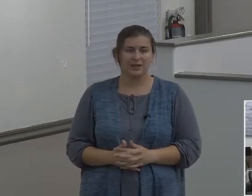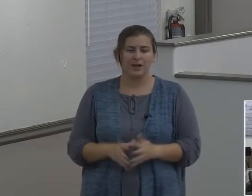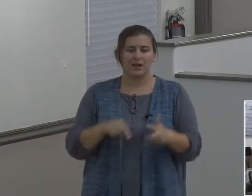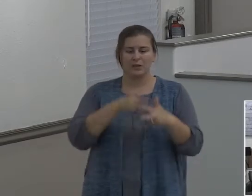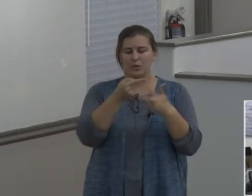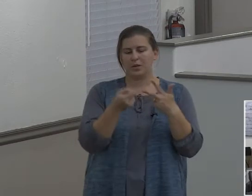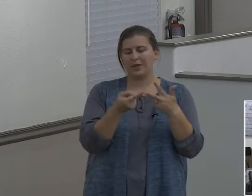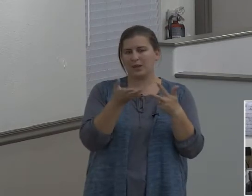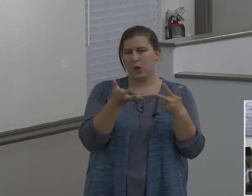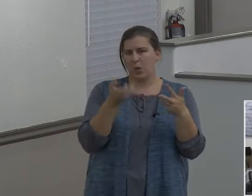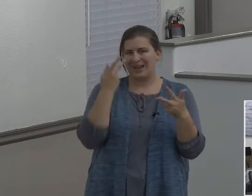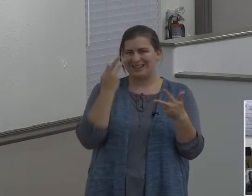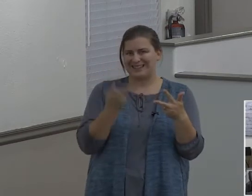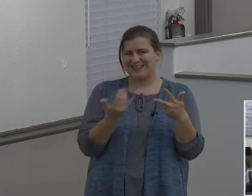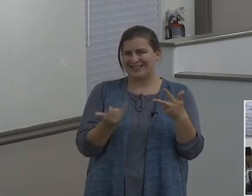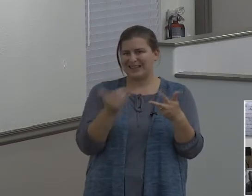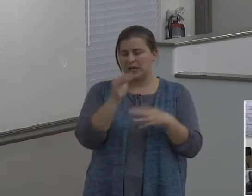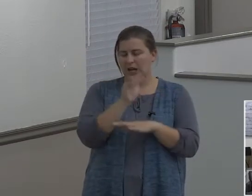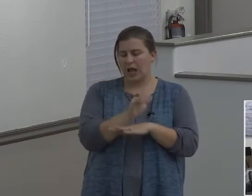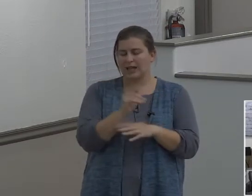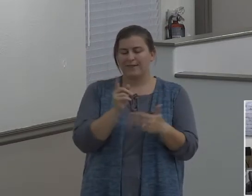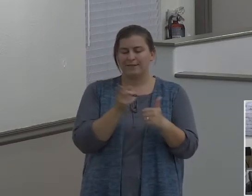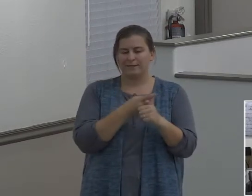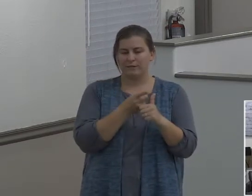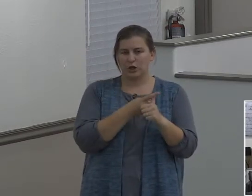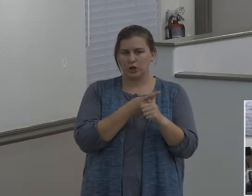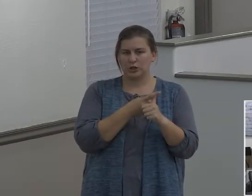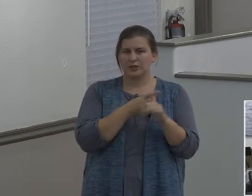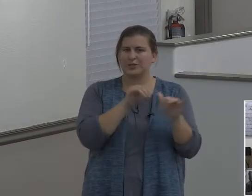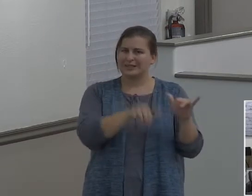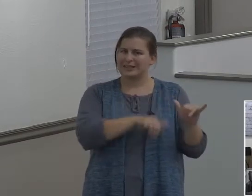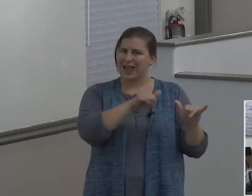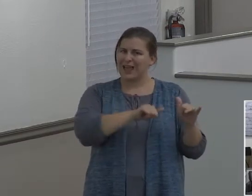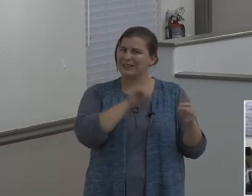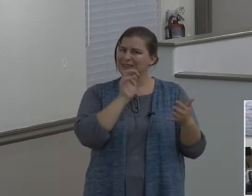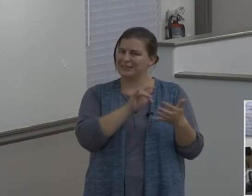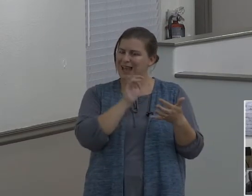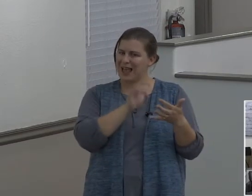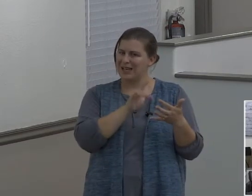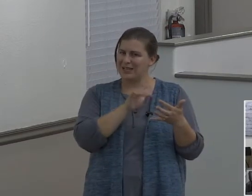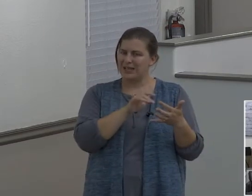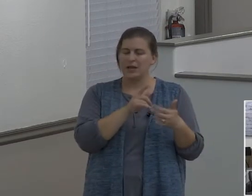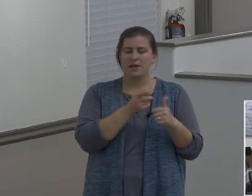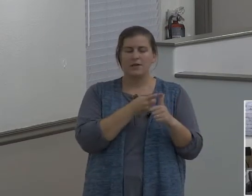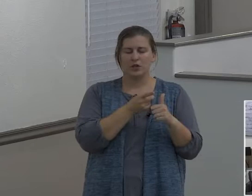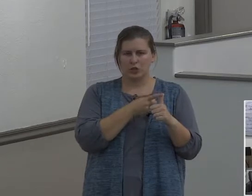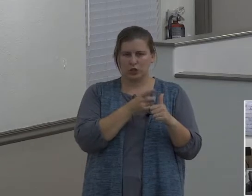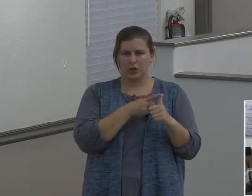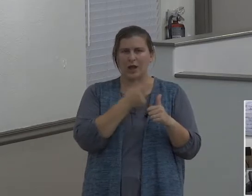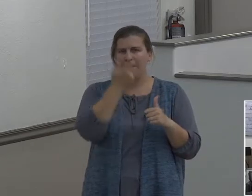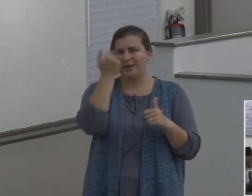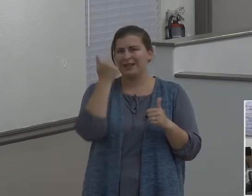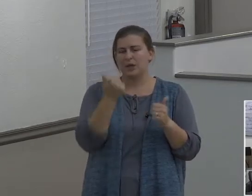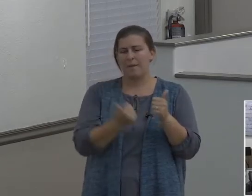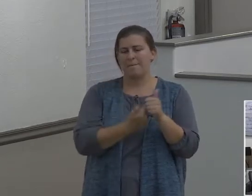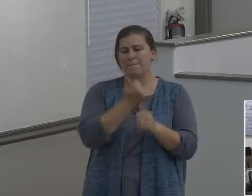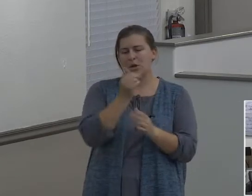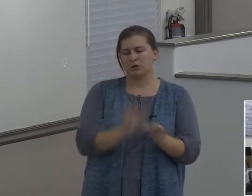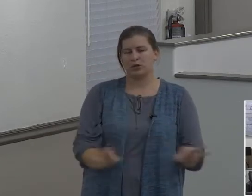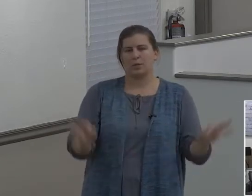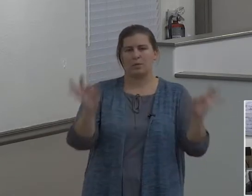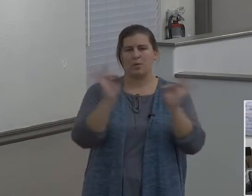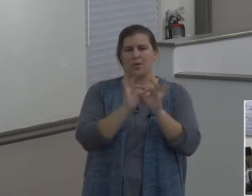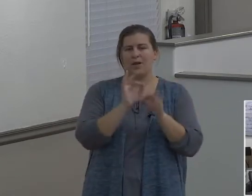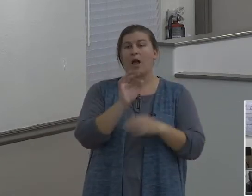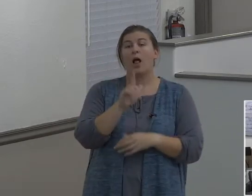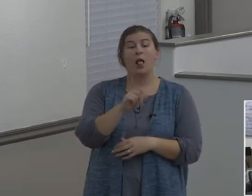first one, I'm going to camp here for a little bit because this is the most important. Lot had salvation from God,